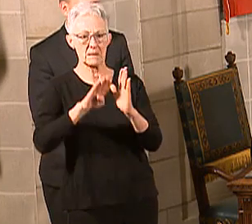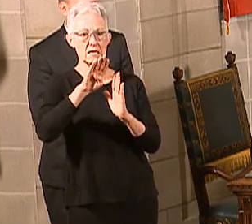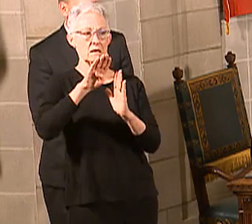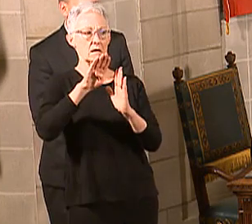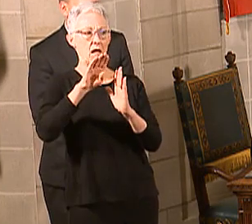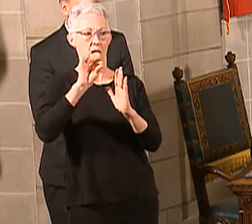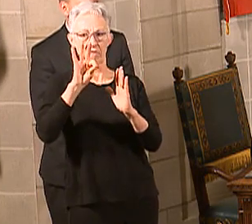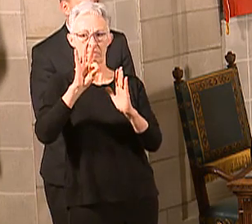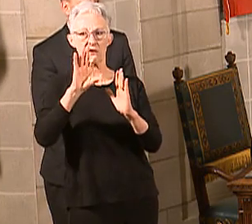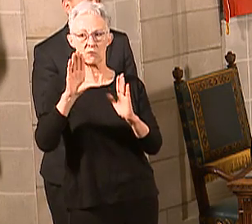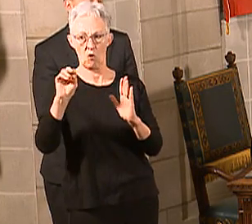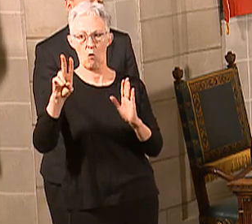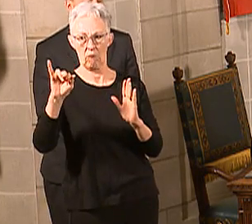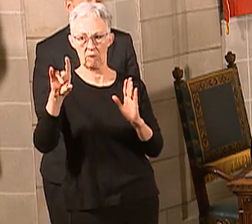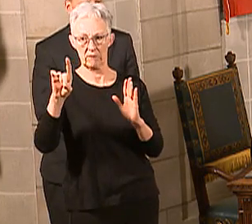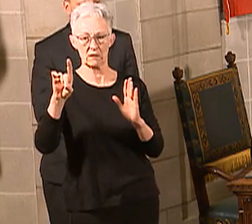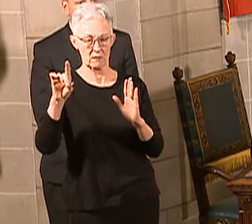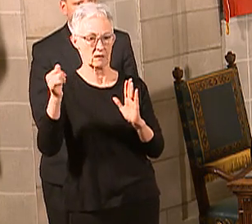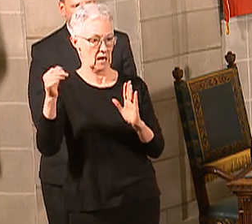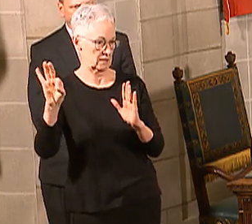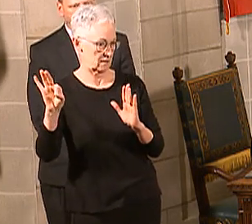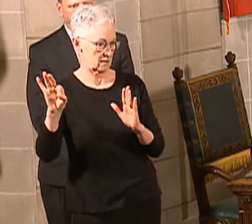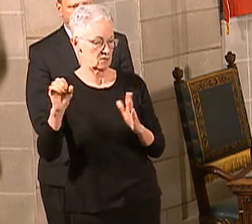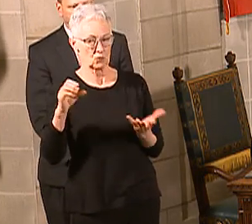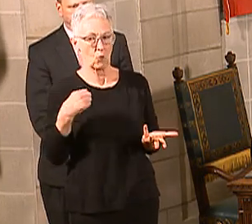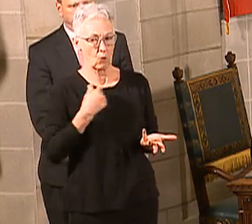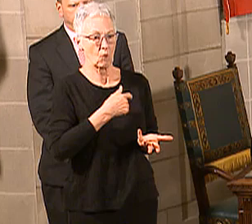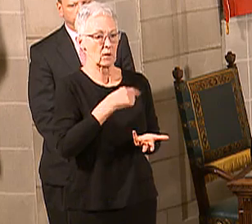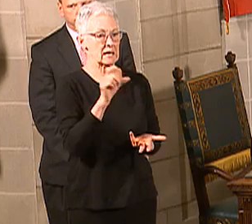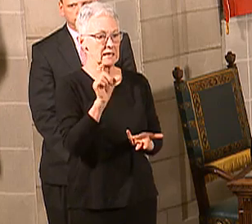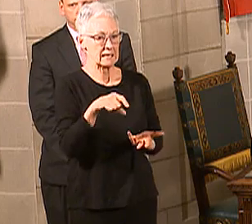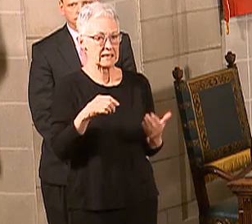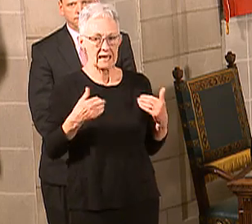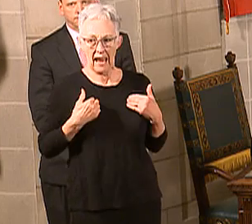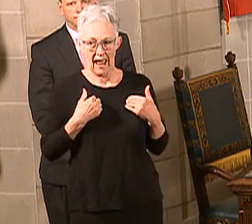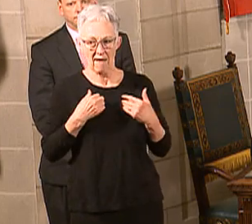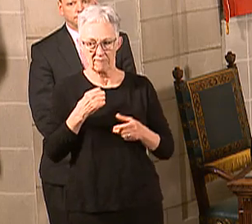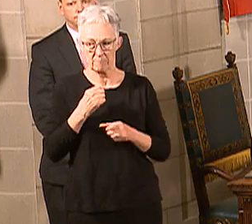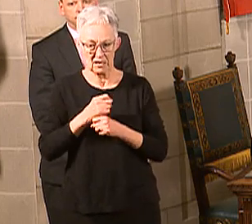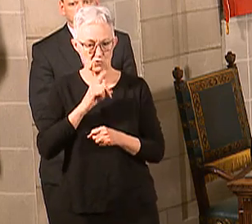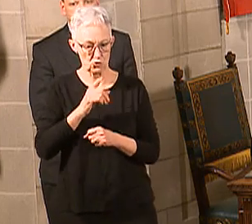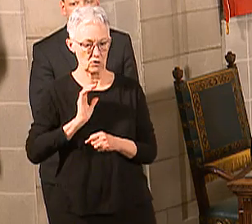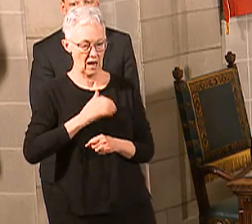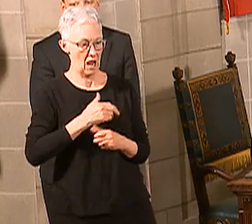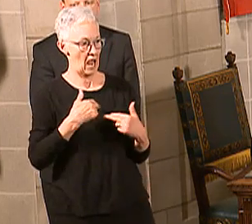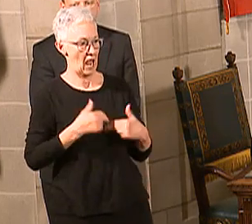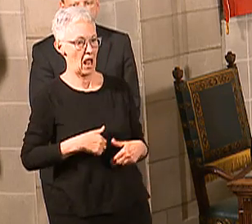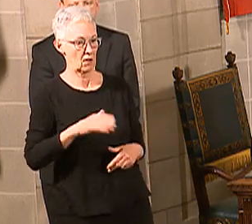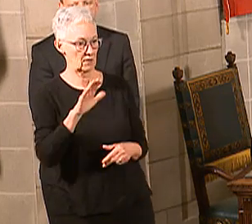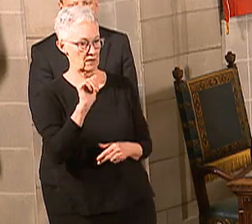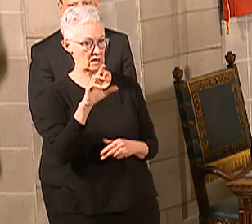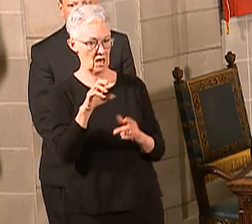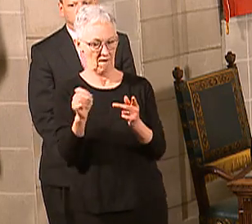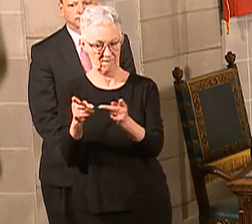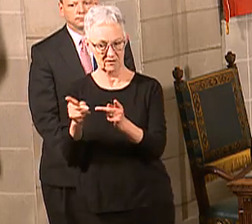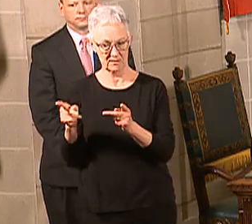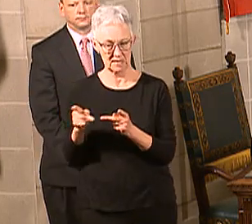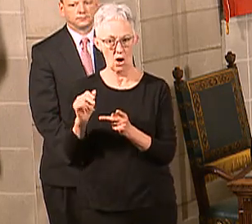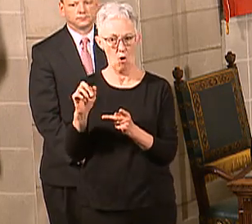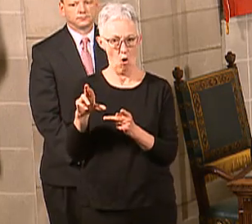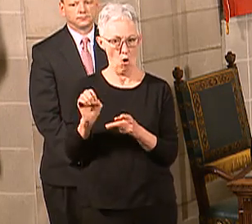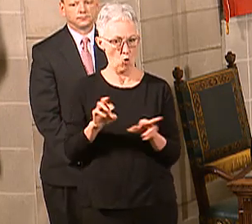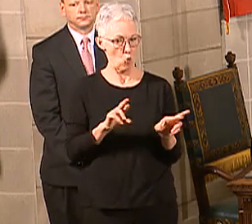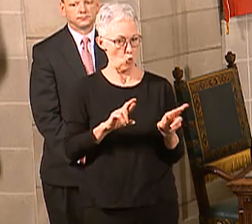staffing and more PPE, all those things go into our capacity for healthcare. And so, our executive order specifically that we did yesterday around